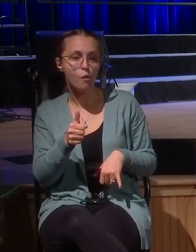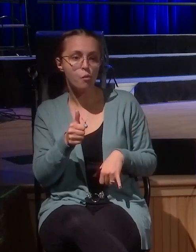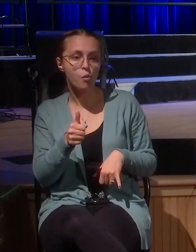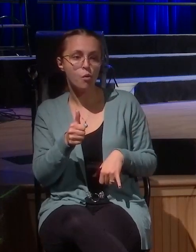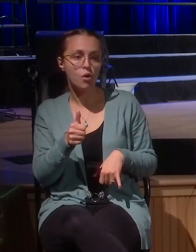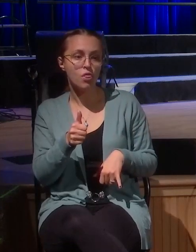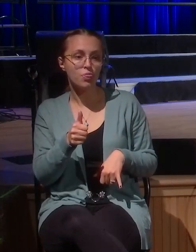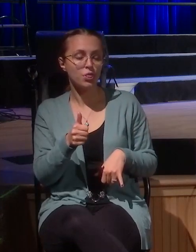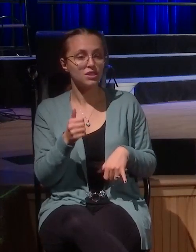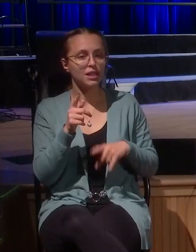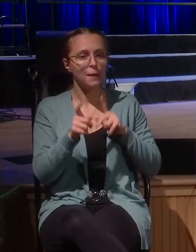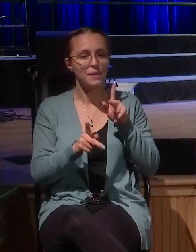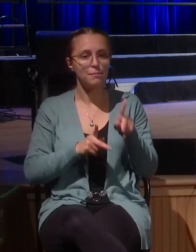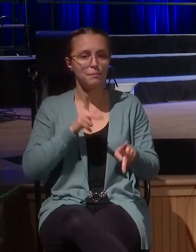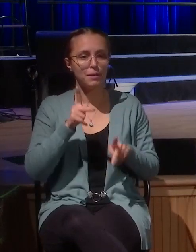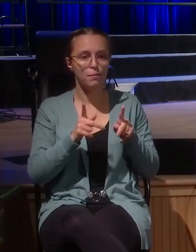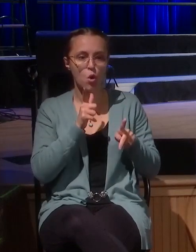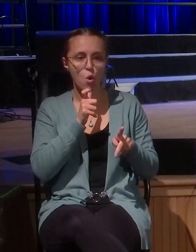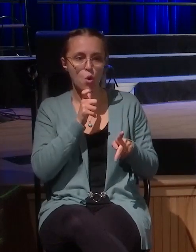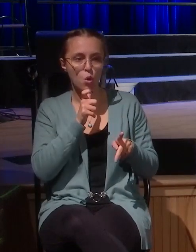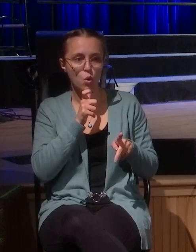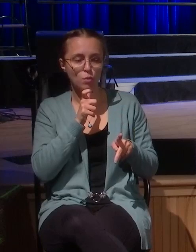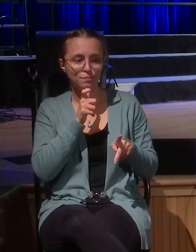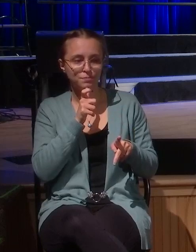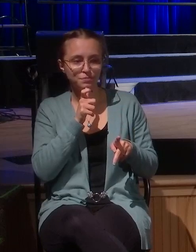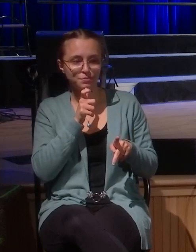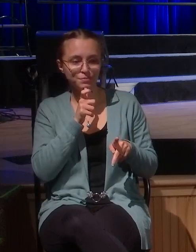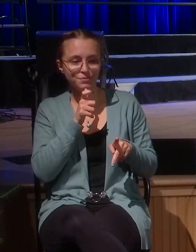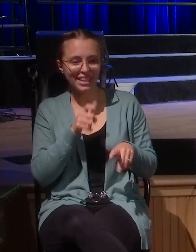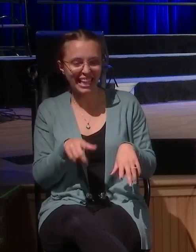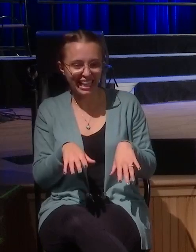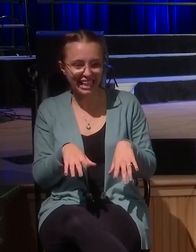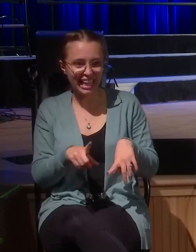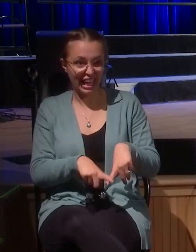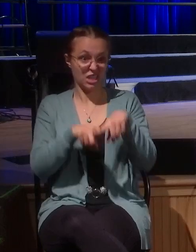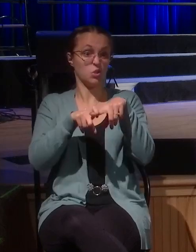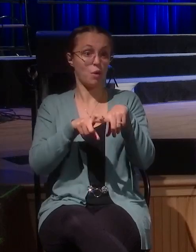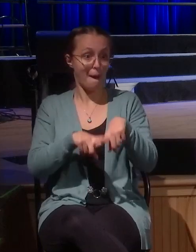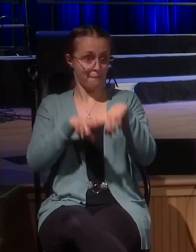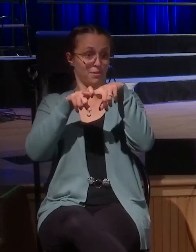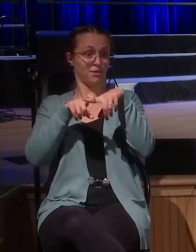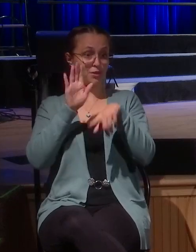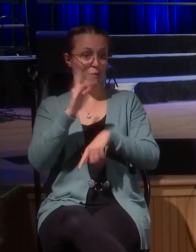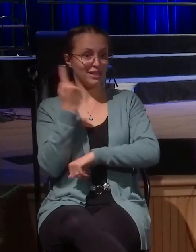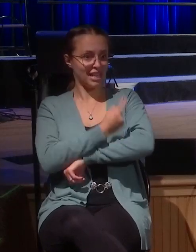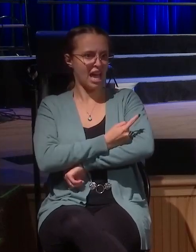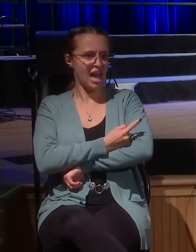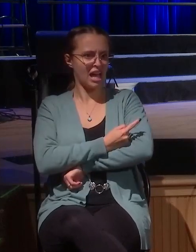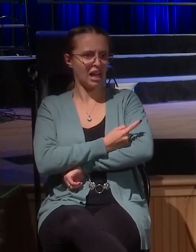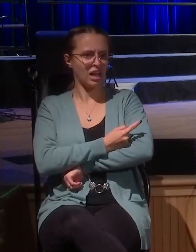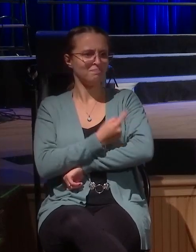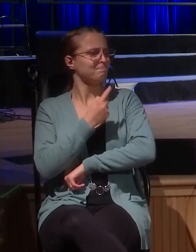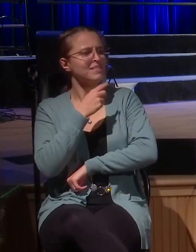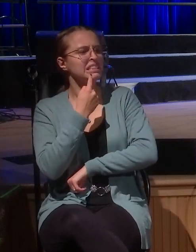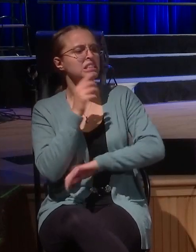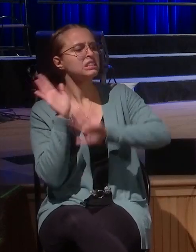there's going to be things in your path that it would be so easy to say, I've got this great thing in the future. Get out of my way. I've got to work towards it.